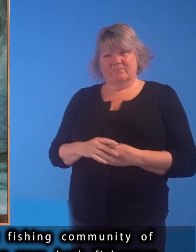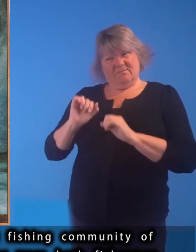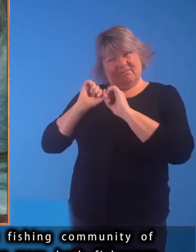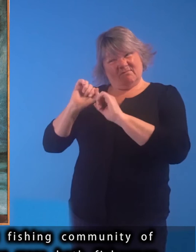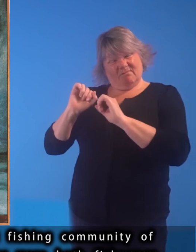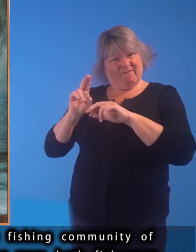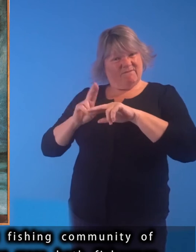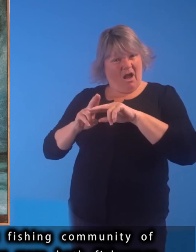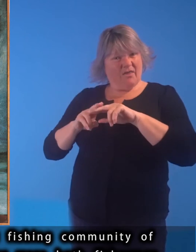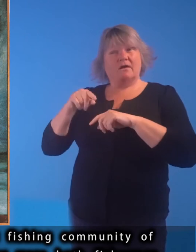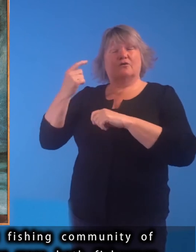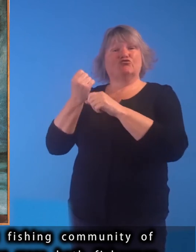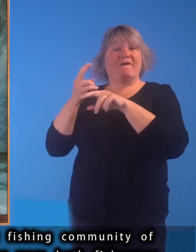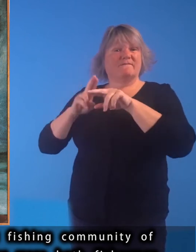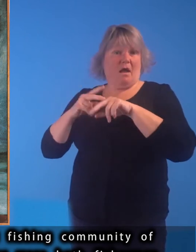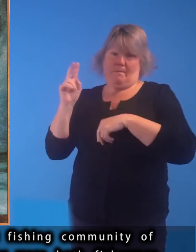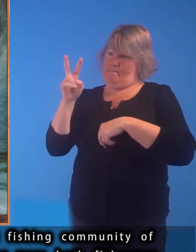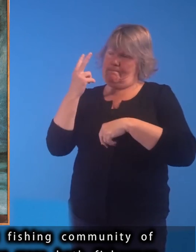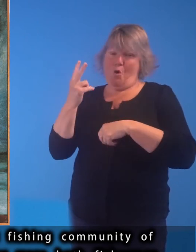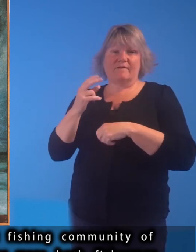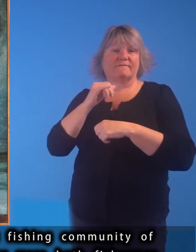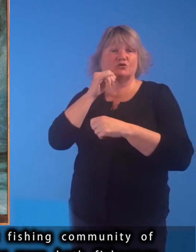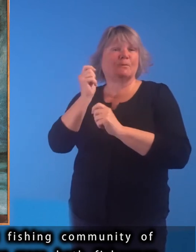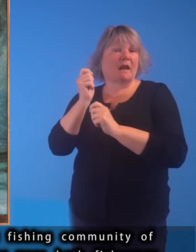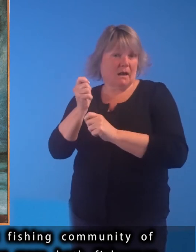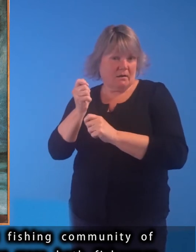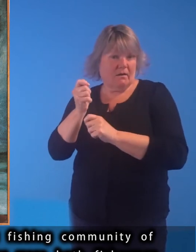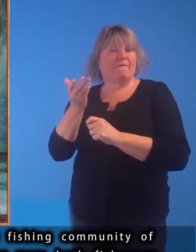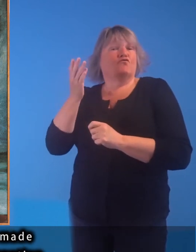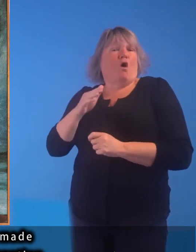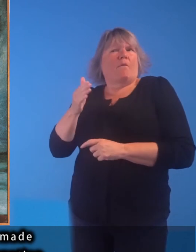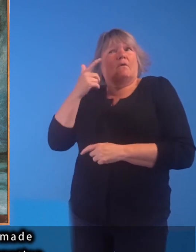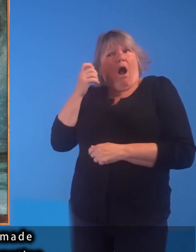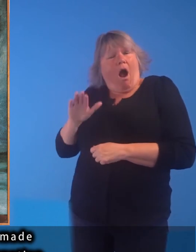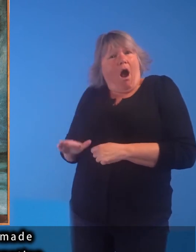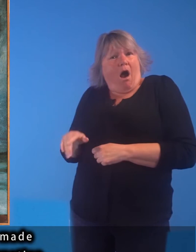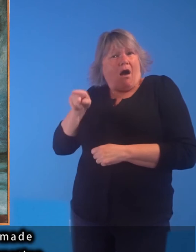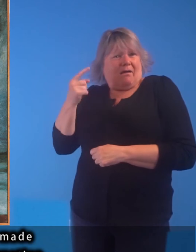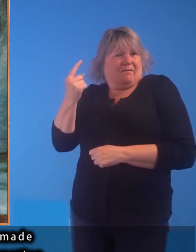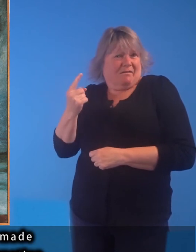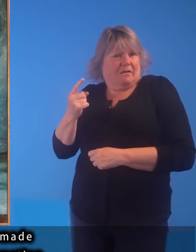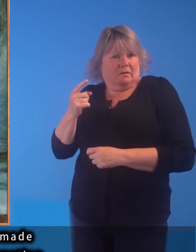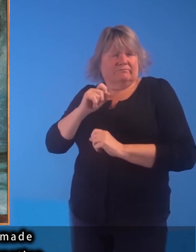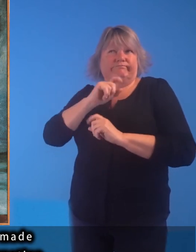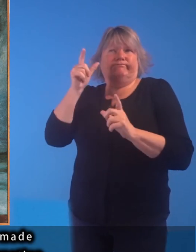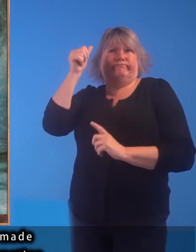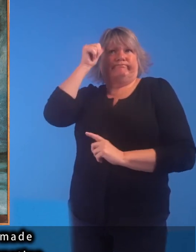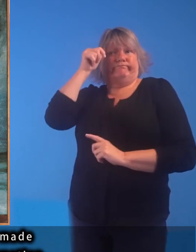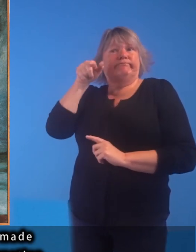grandfather were both fishermen, and from a young age he was made aware of the